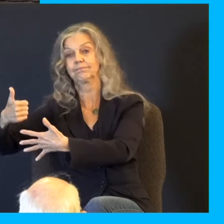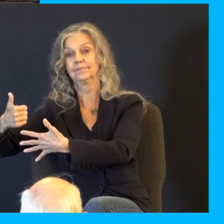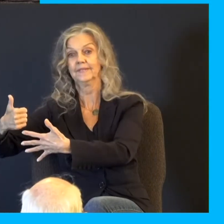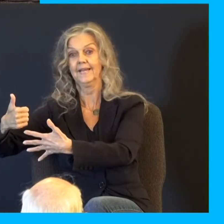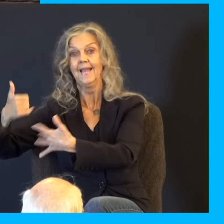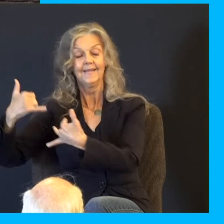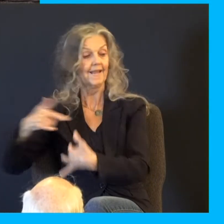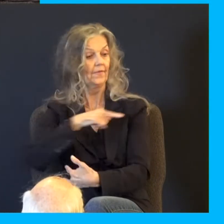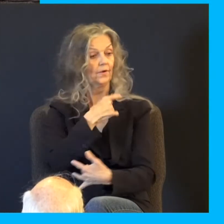Isn't that interesting?